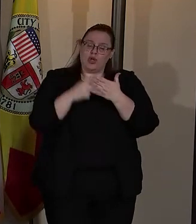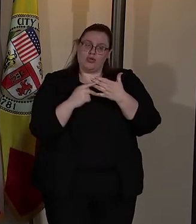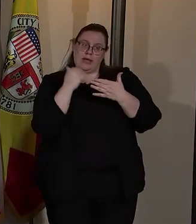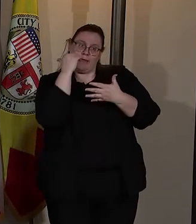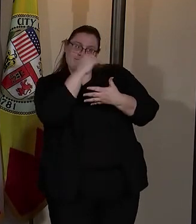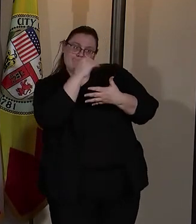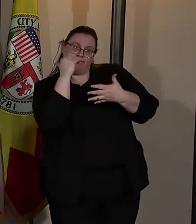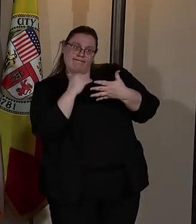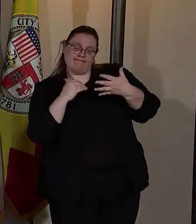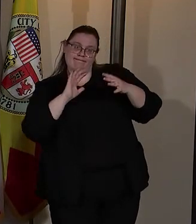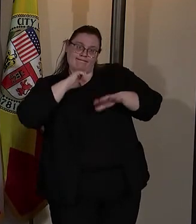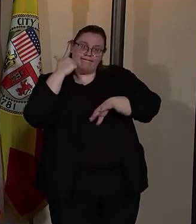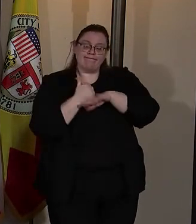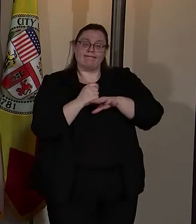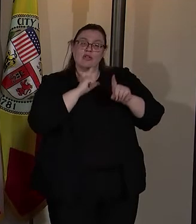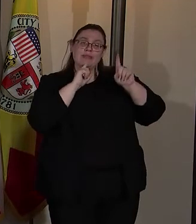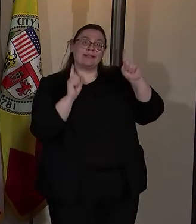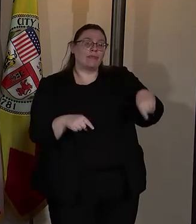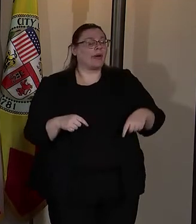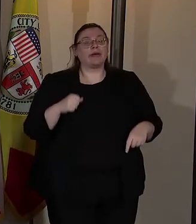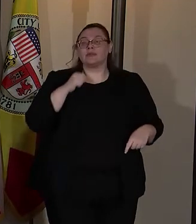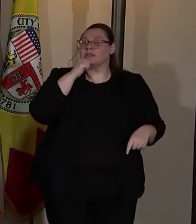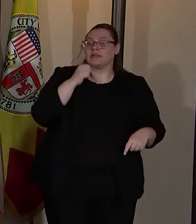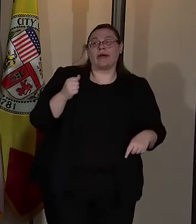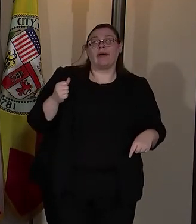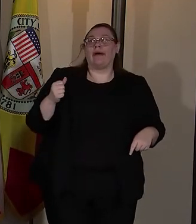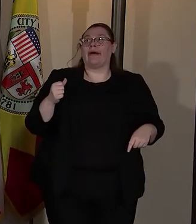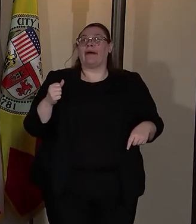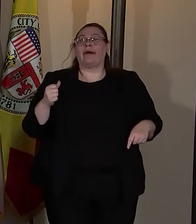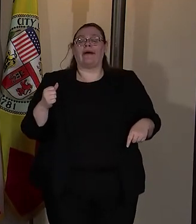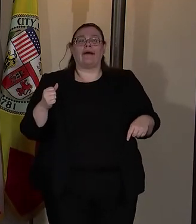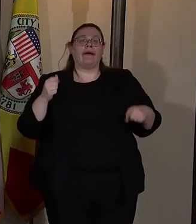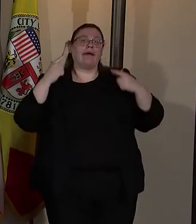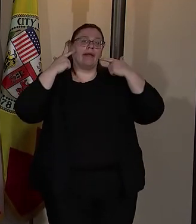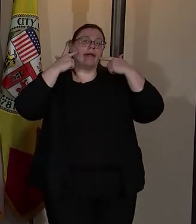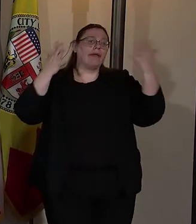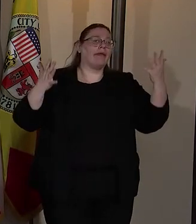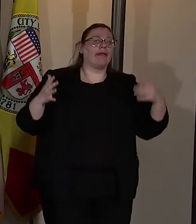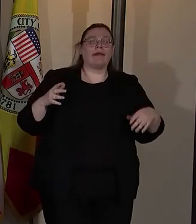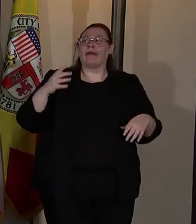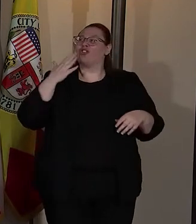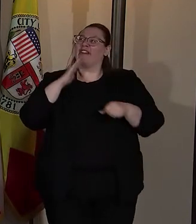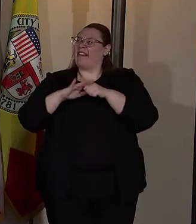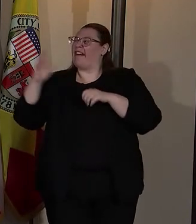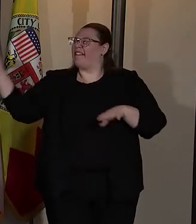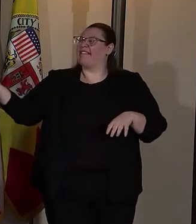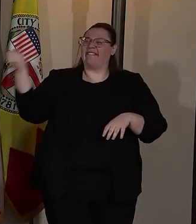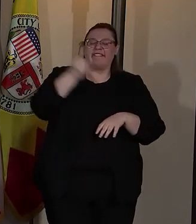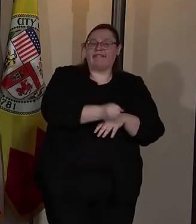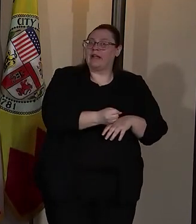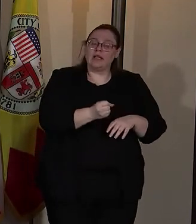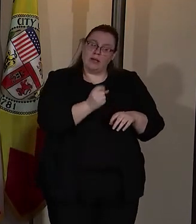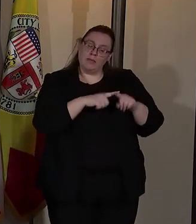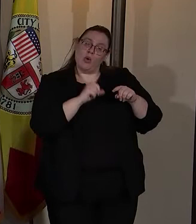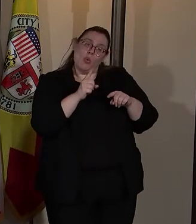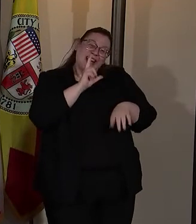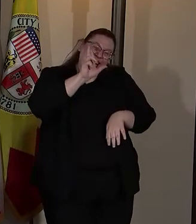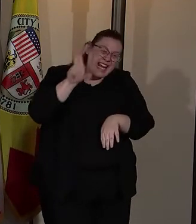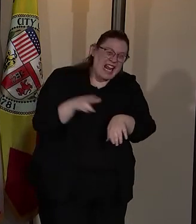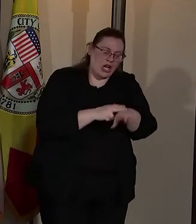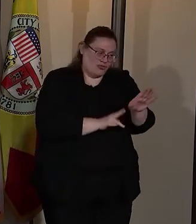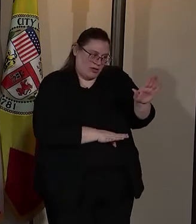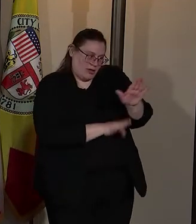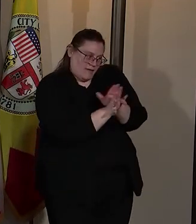response wasn't one that was just slapped on from another area. It was one that was organically built